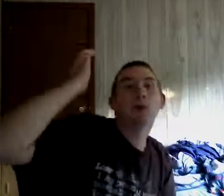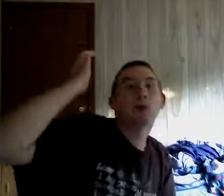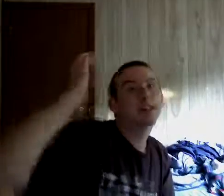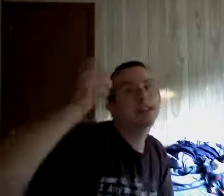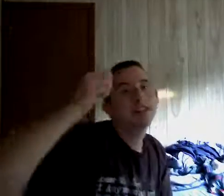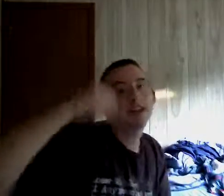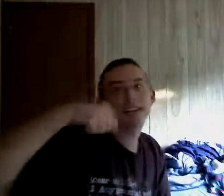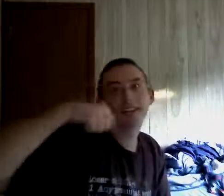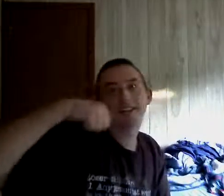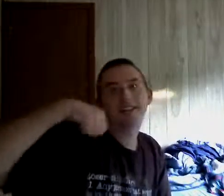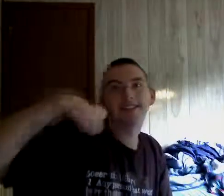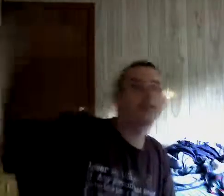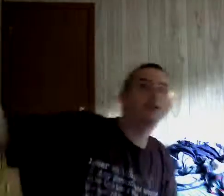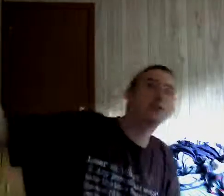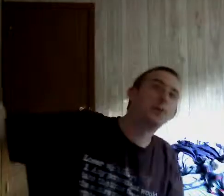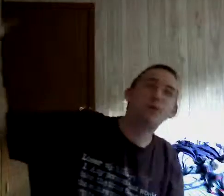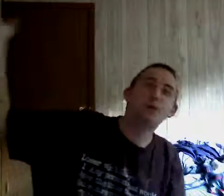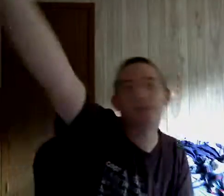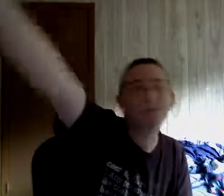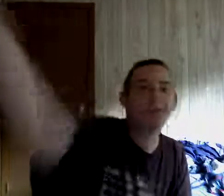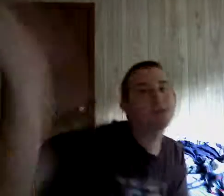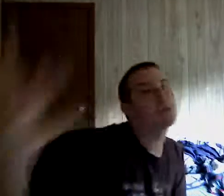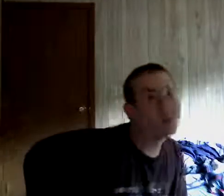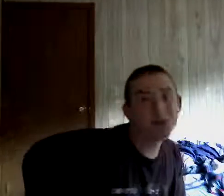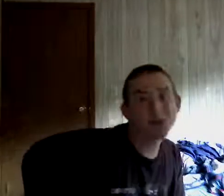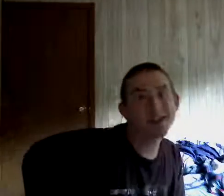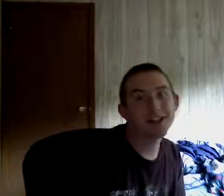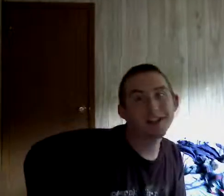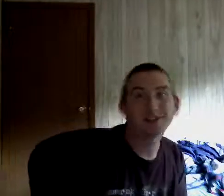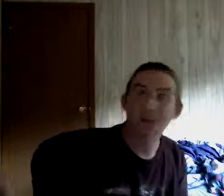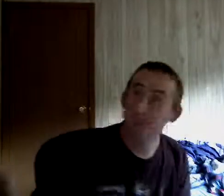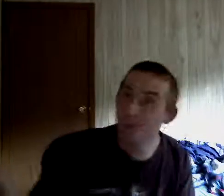I just decided to do. This is weird. You know,